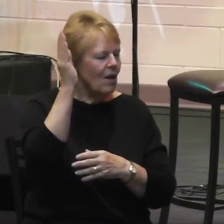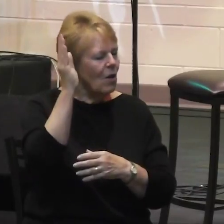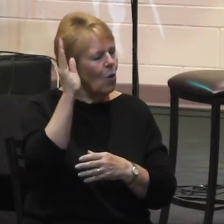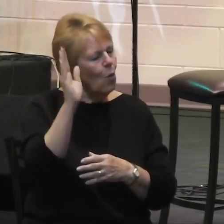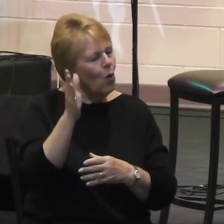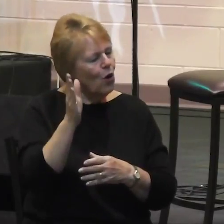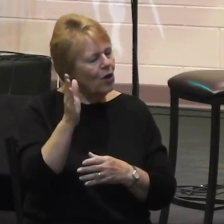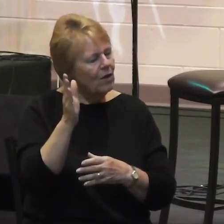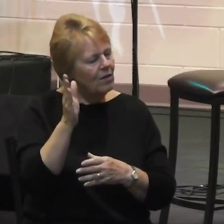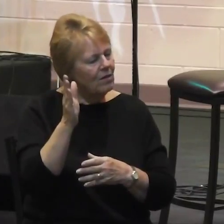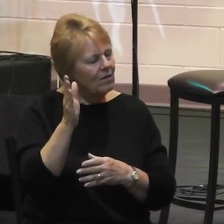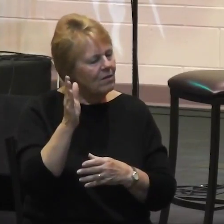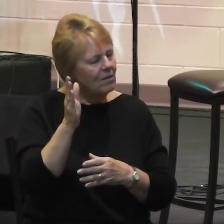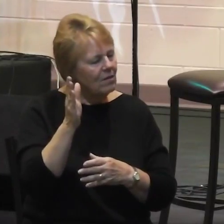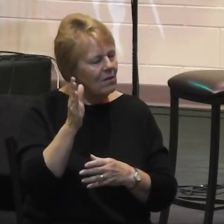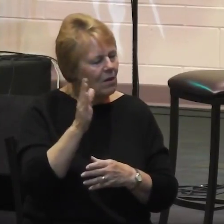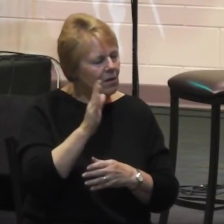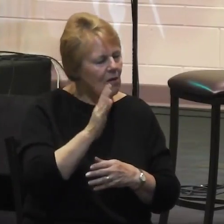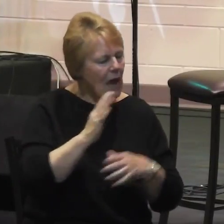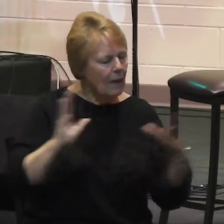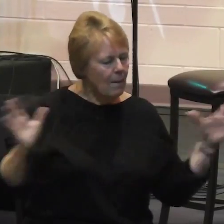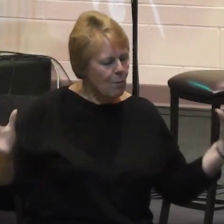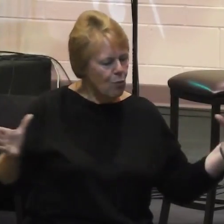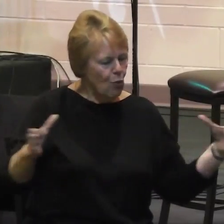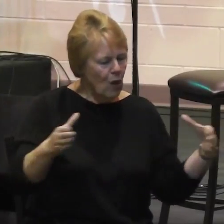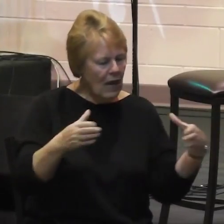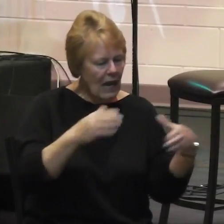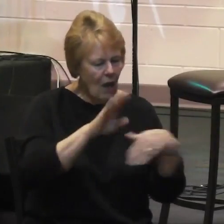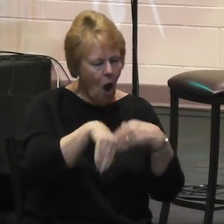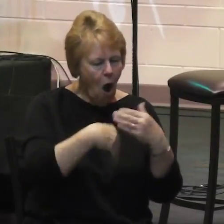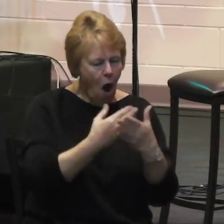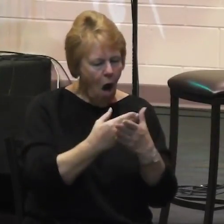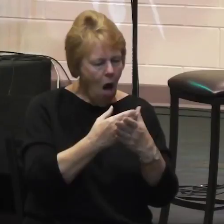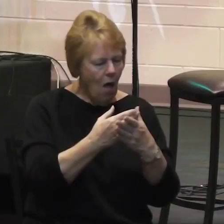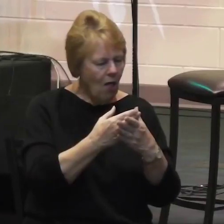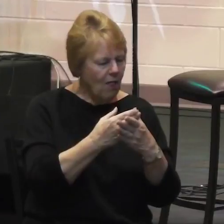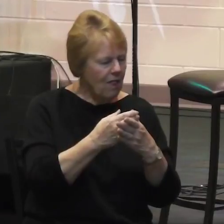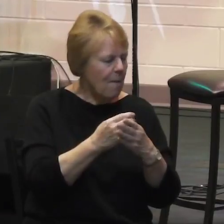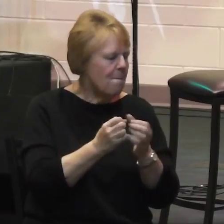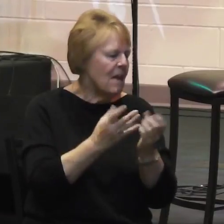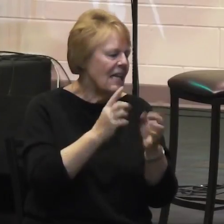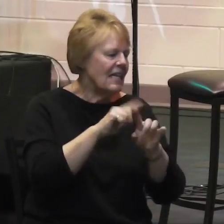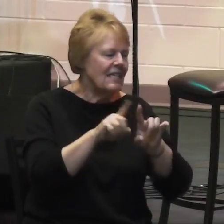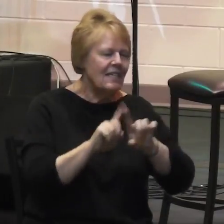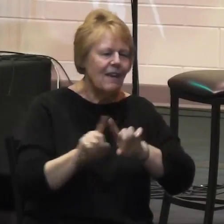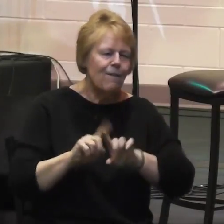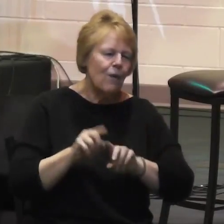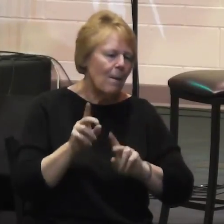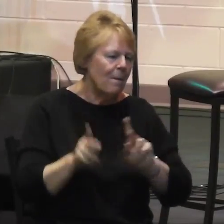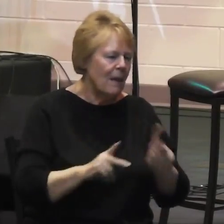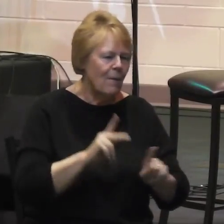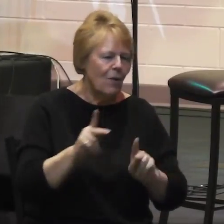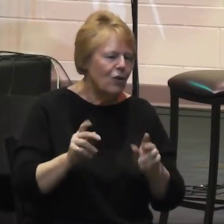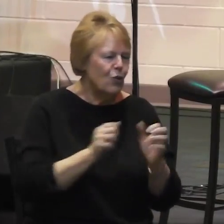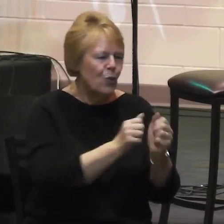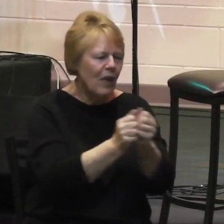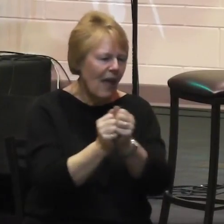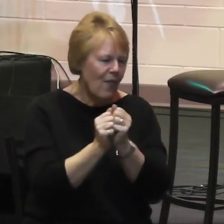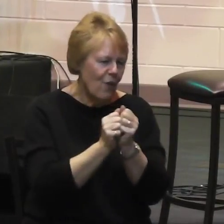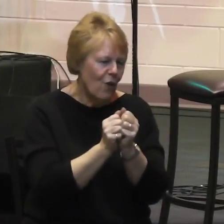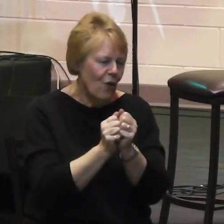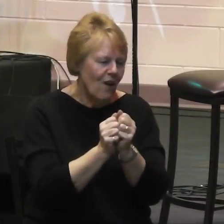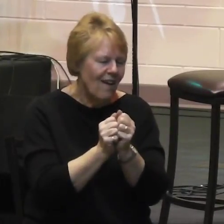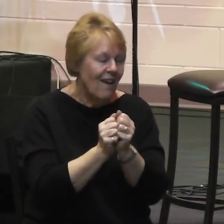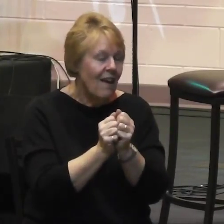under one body. You know, the many different people, Paul says there's no